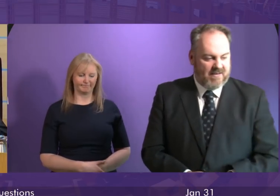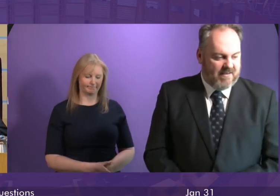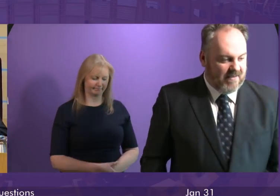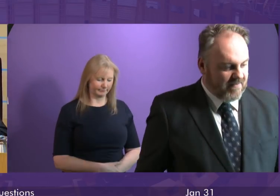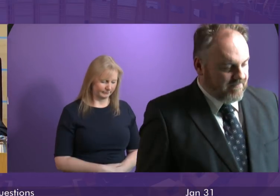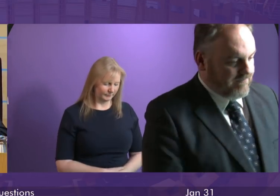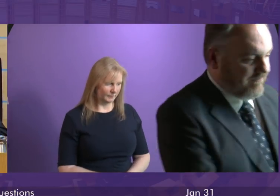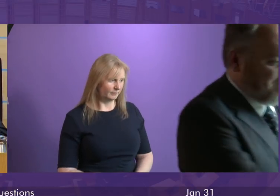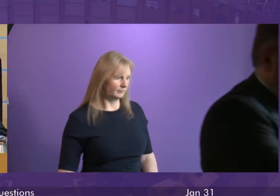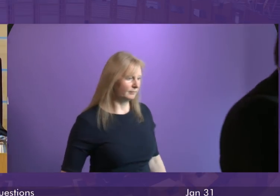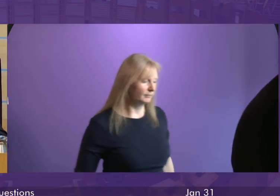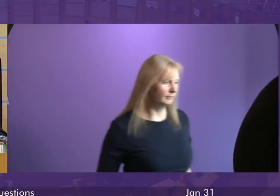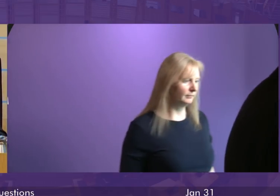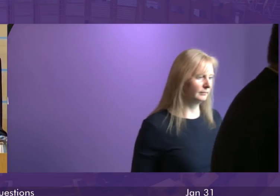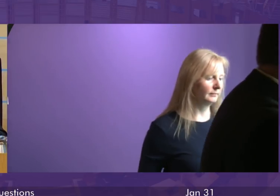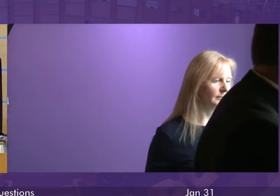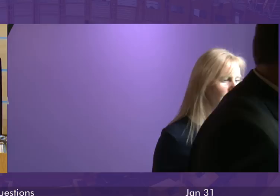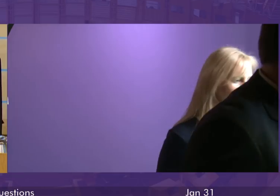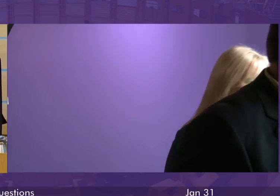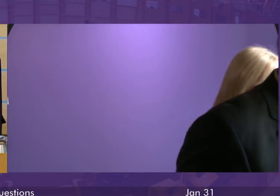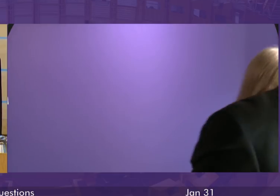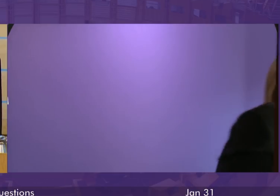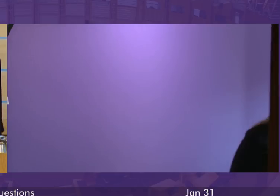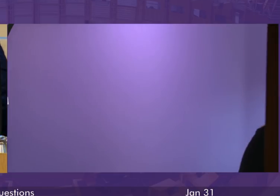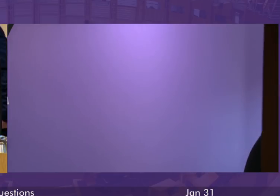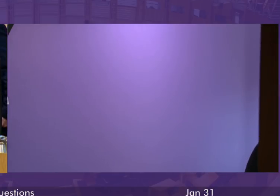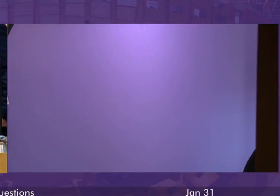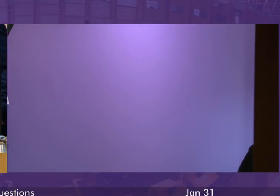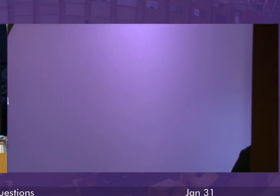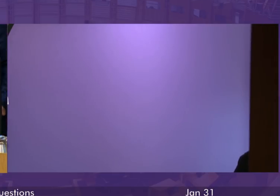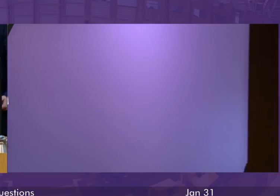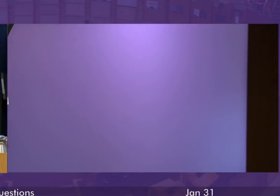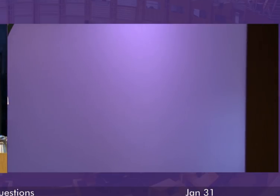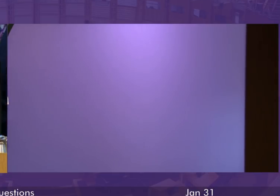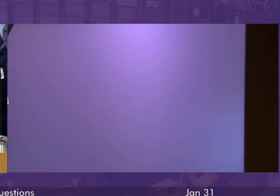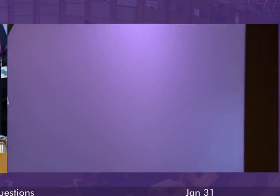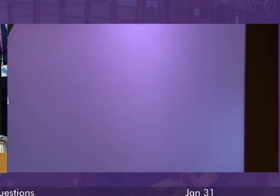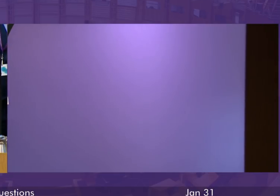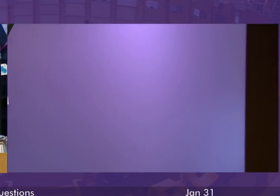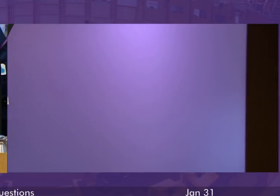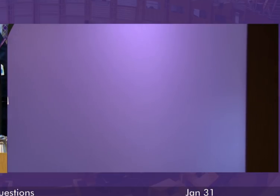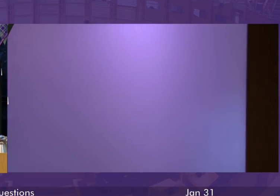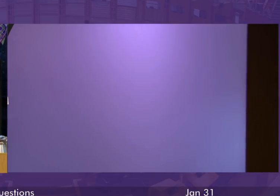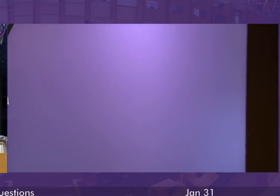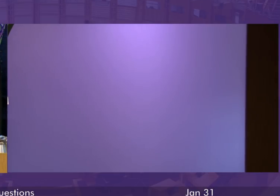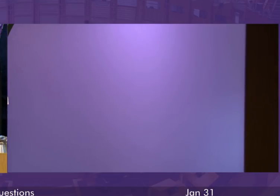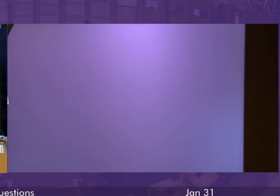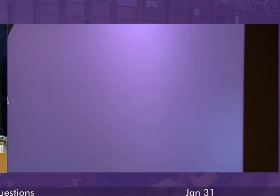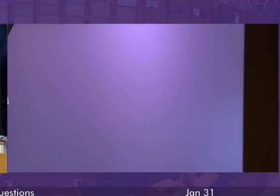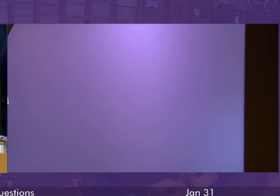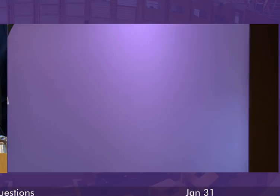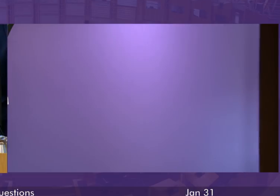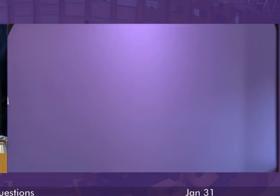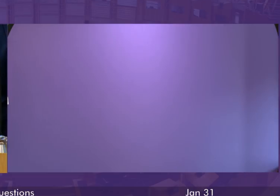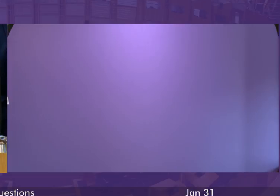in STEM but before we do so we're going to suspend very shortly to allow the gallery to change round and for ministers